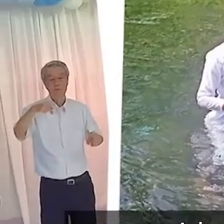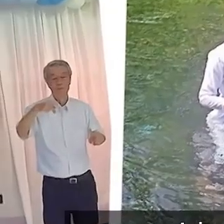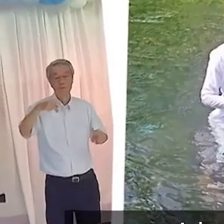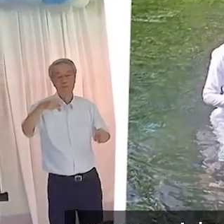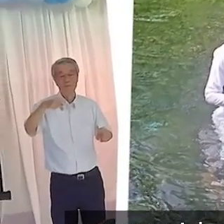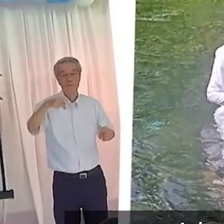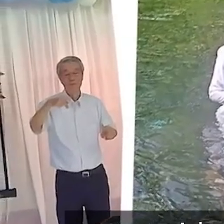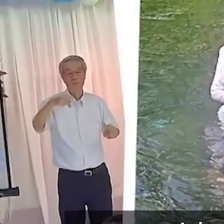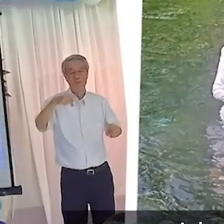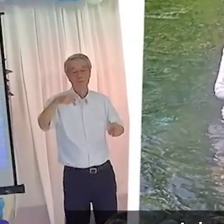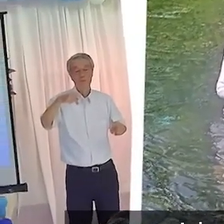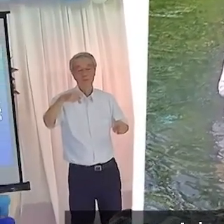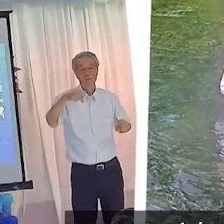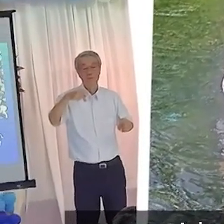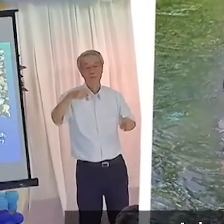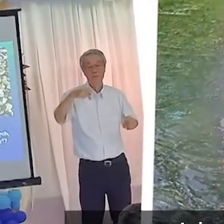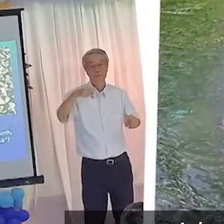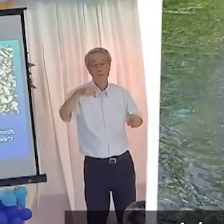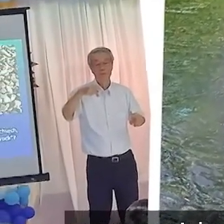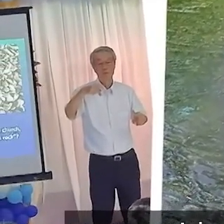serving 5,000 people every week.